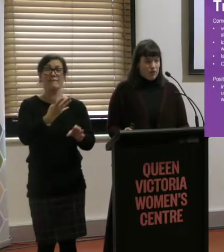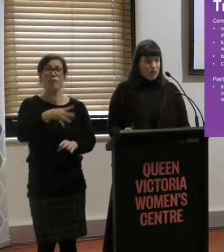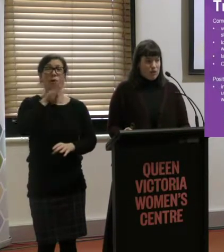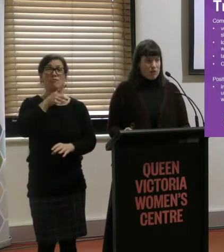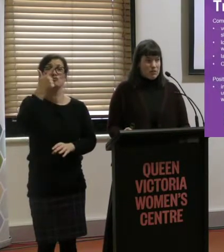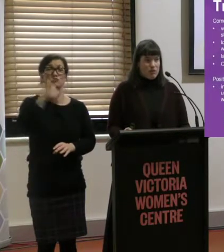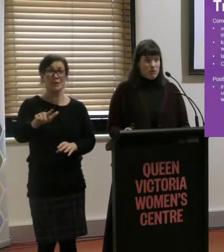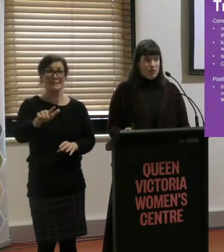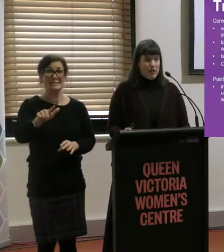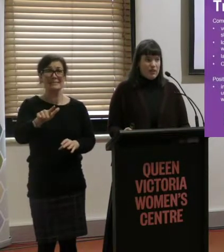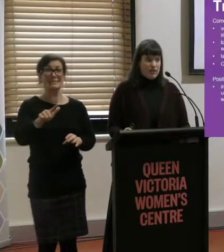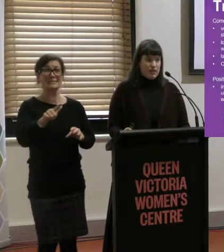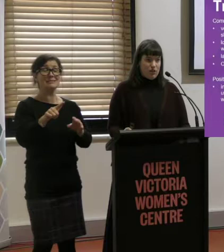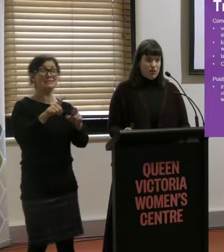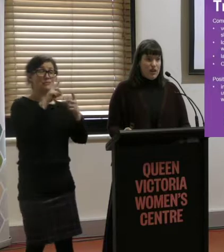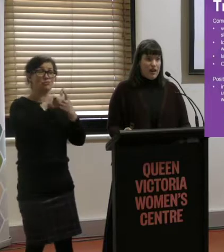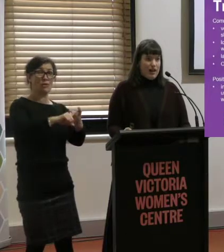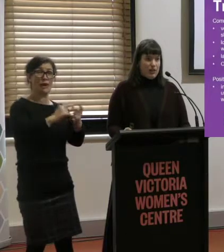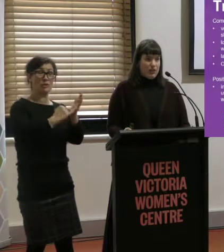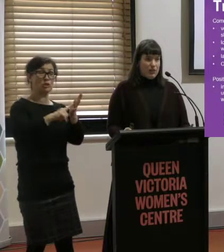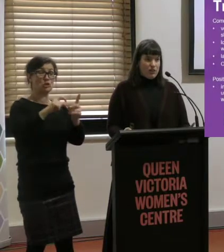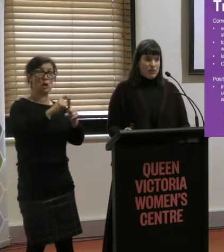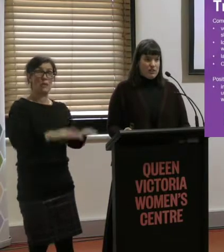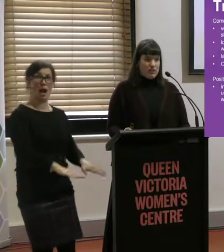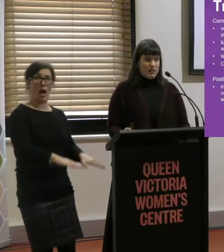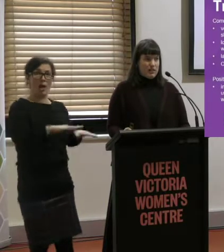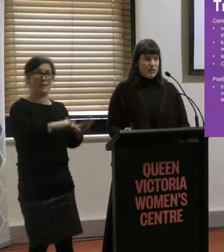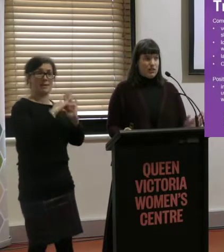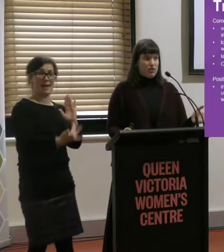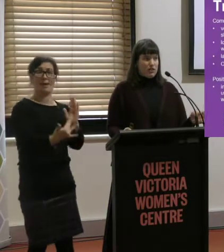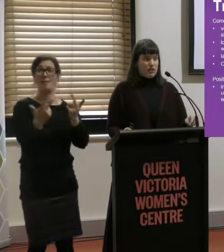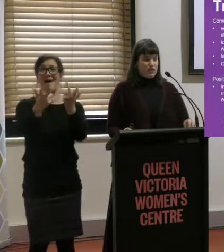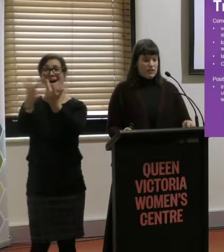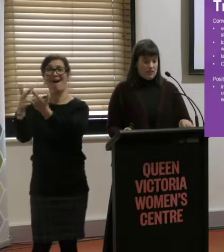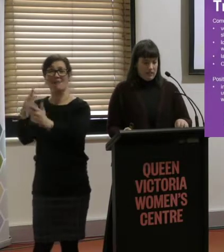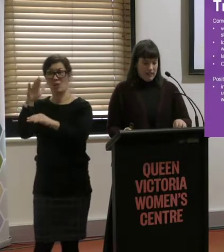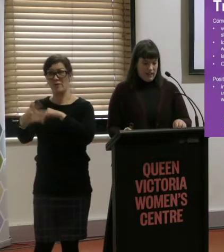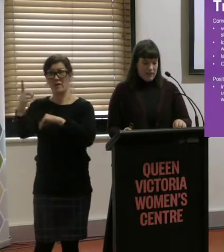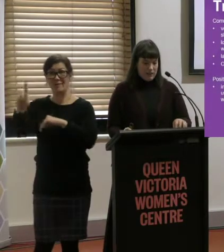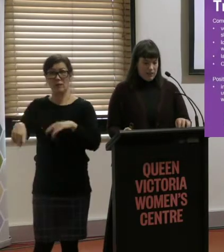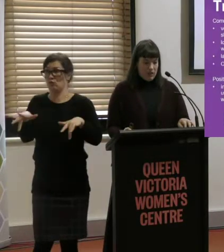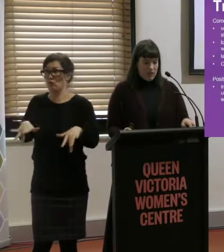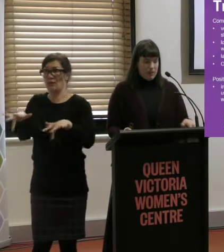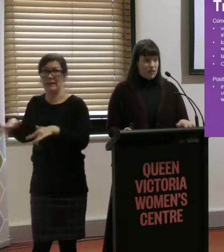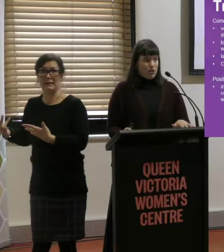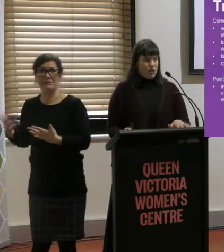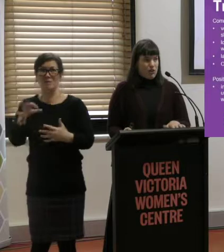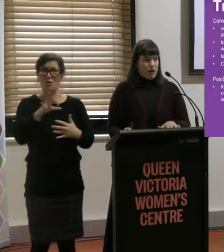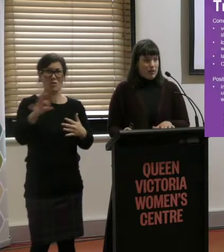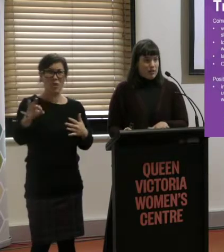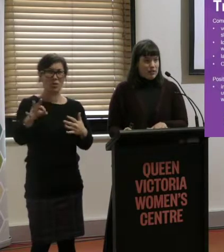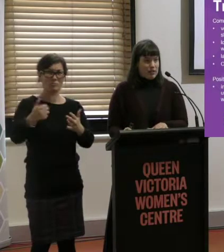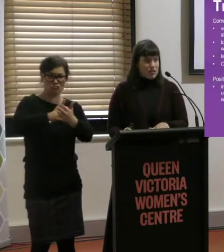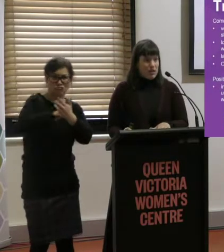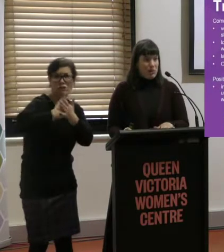tram stops, and there's over 1,000 that are not. They're not consistently... They're not consistently placed on the